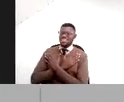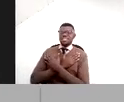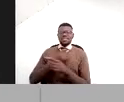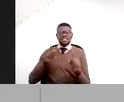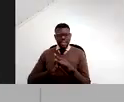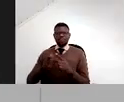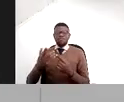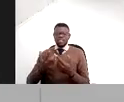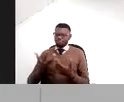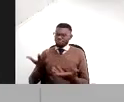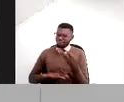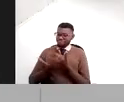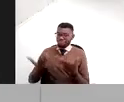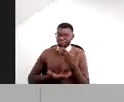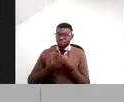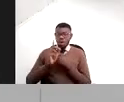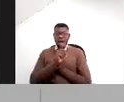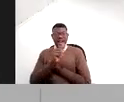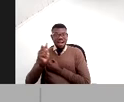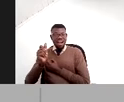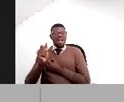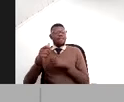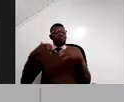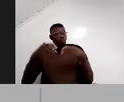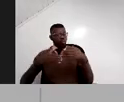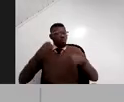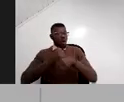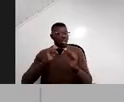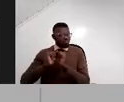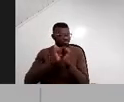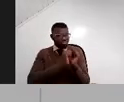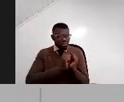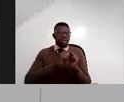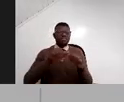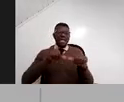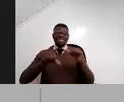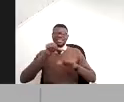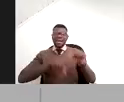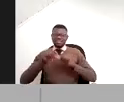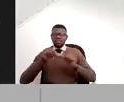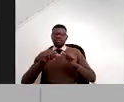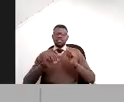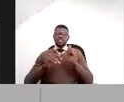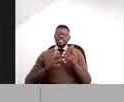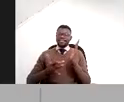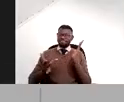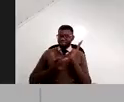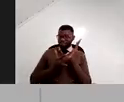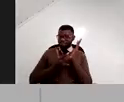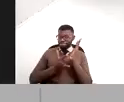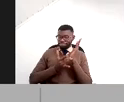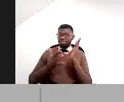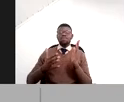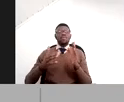with each other and they align forces to get science and technology bringing their industry forward.